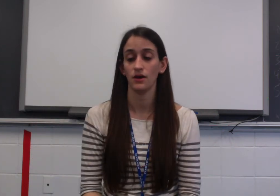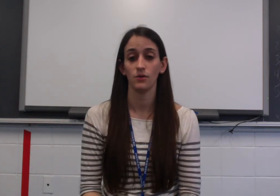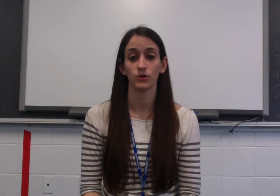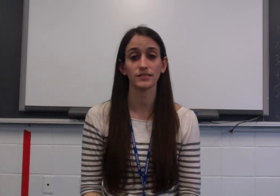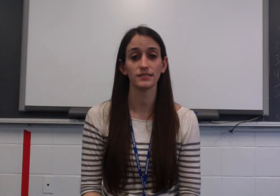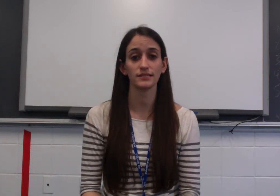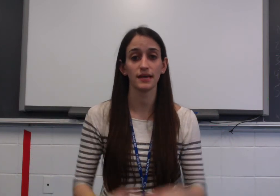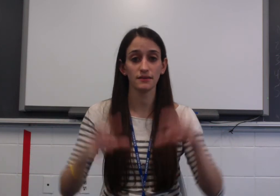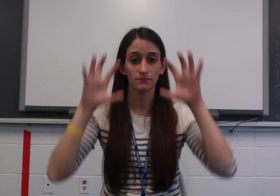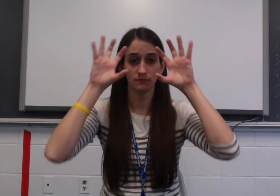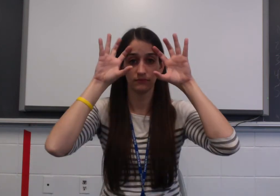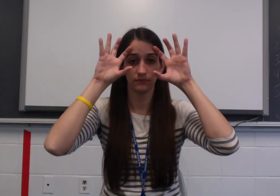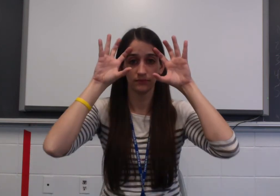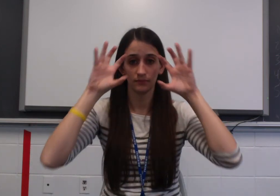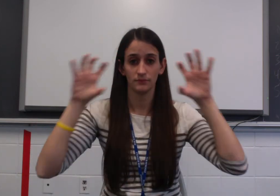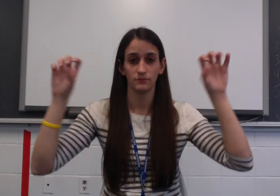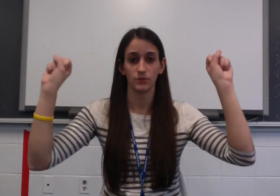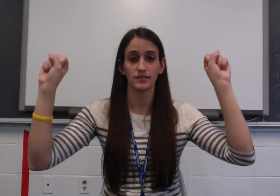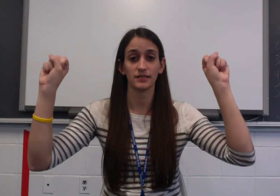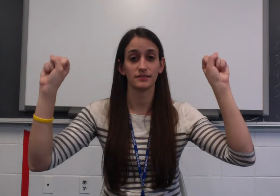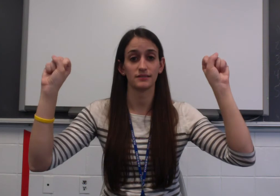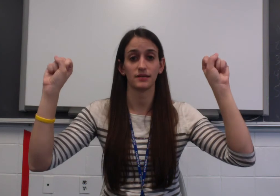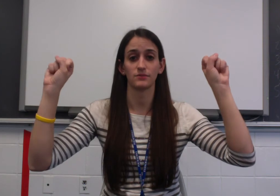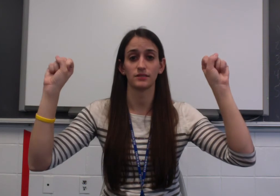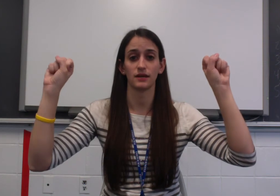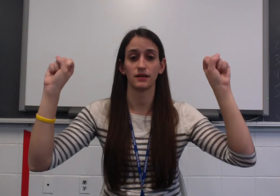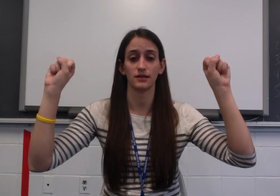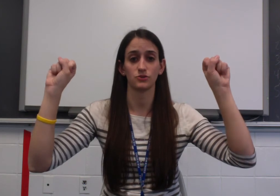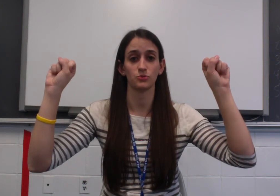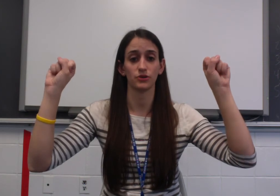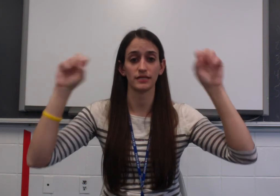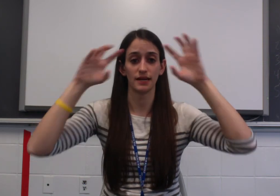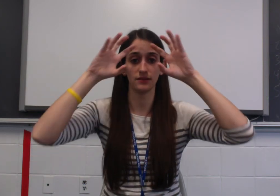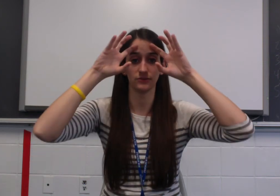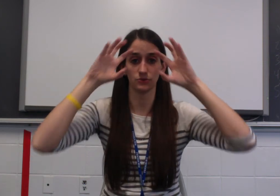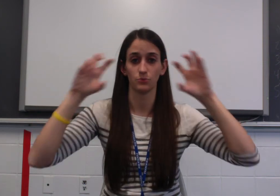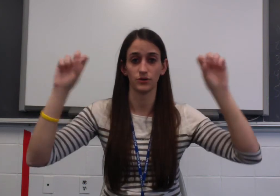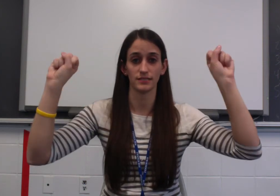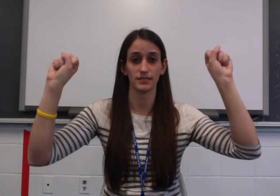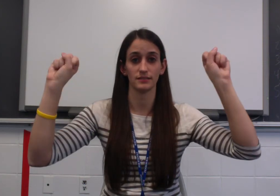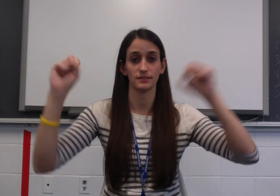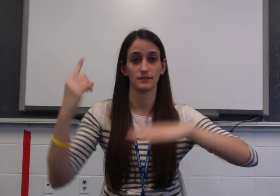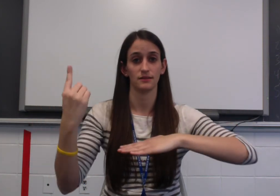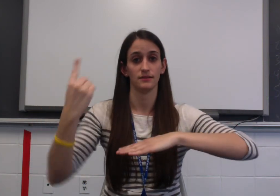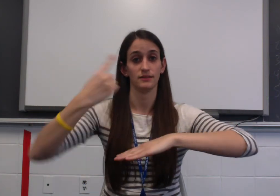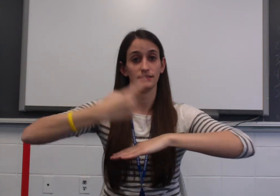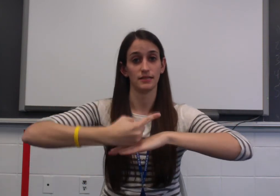President's Day is the same sign as Superintendent, so President's Day.